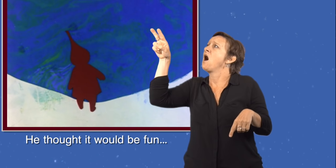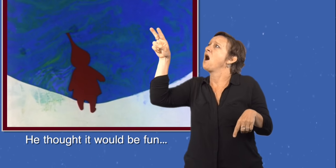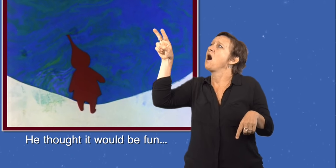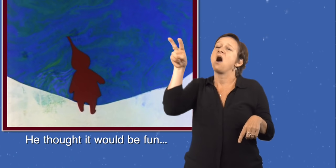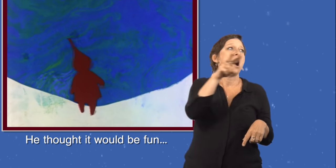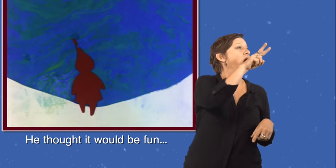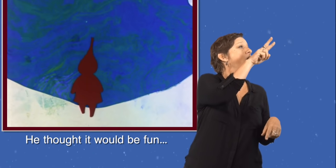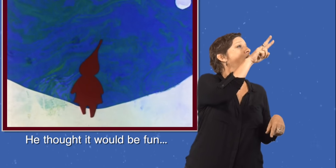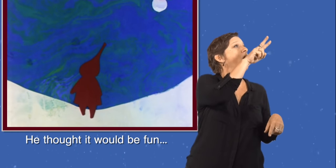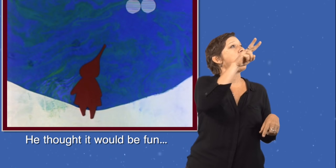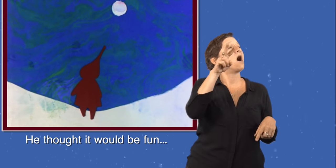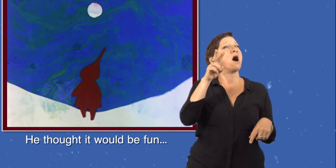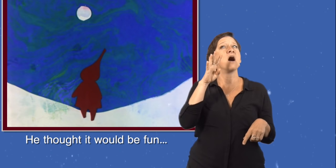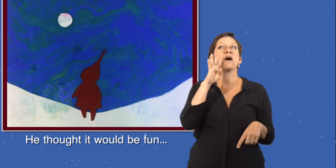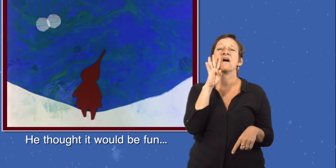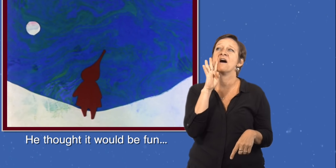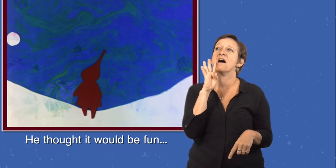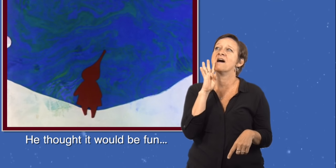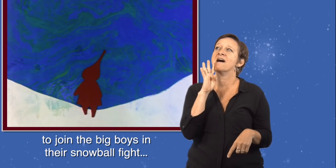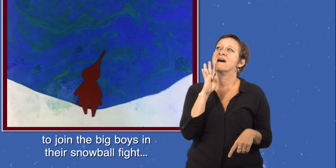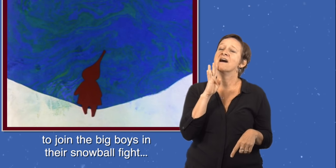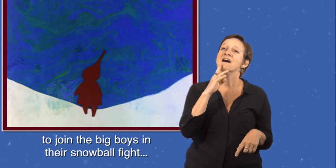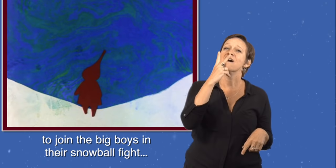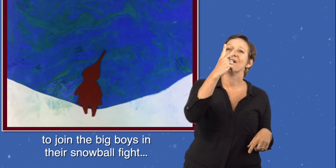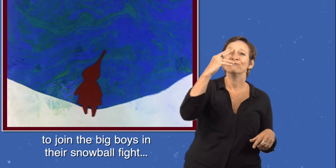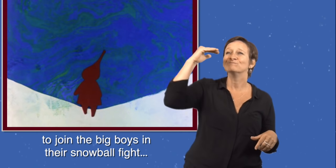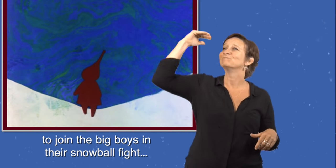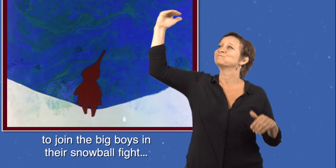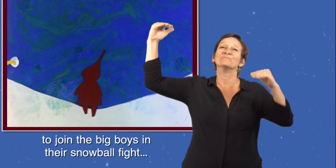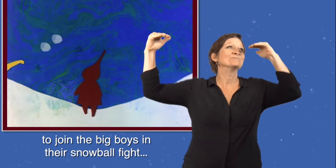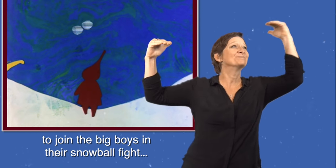He thought it would be fun to join the big boys in their snowball fight.